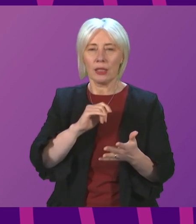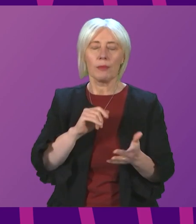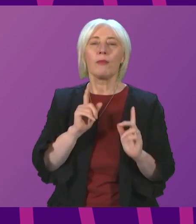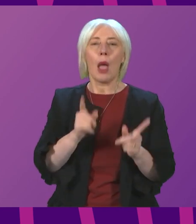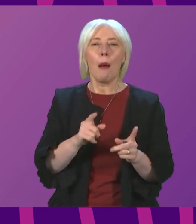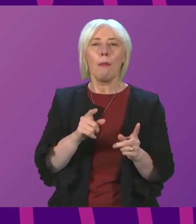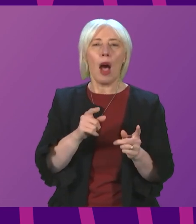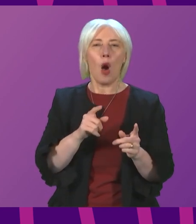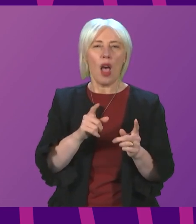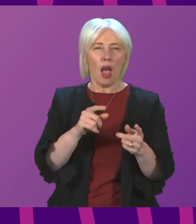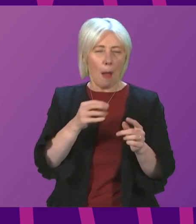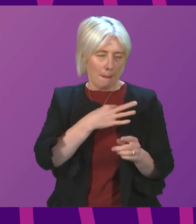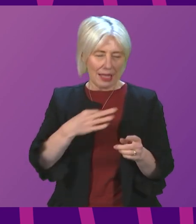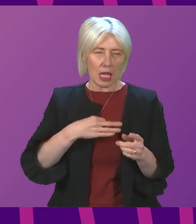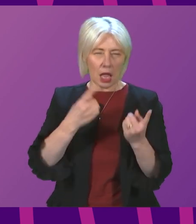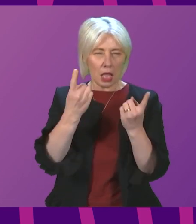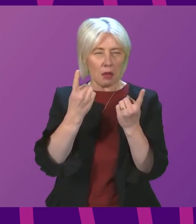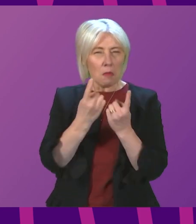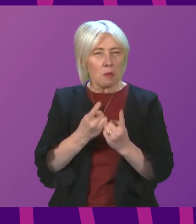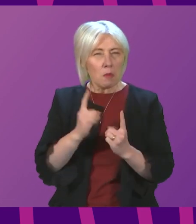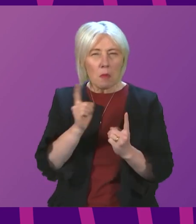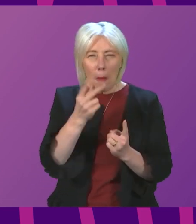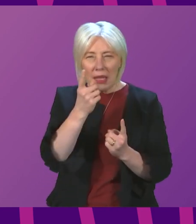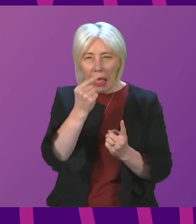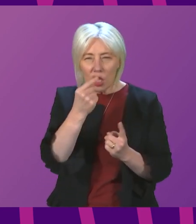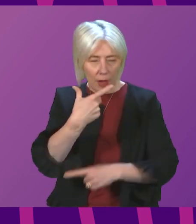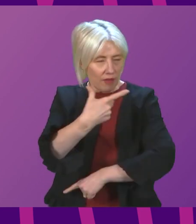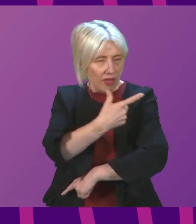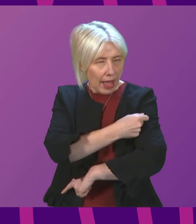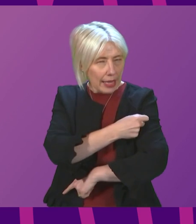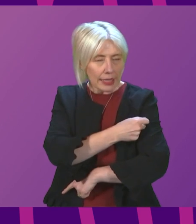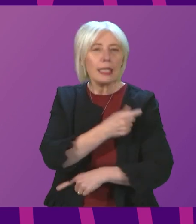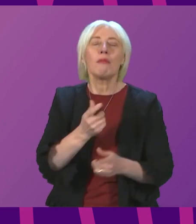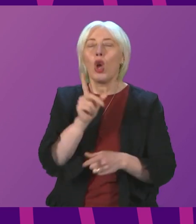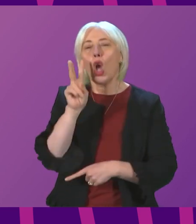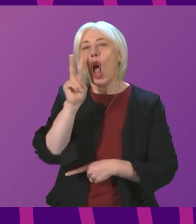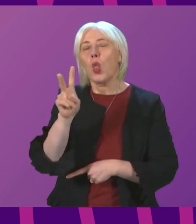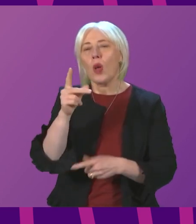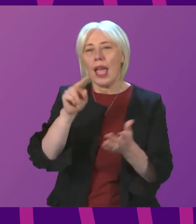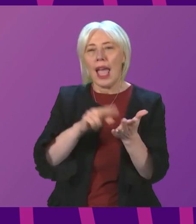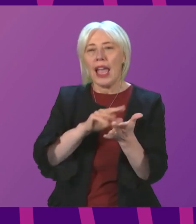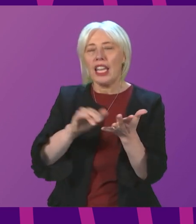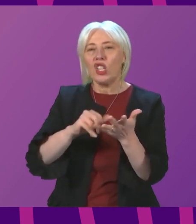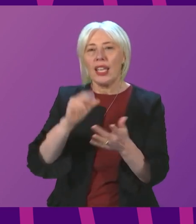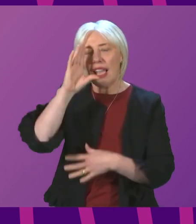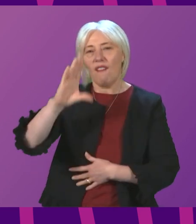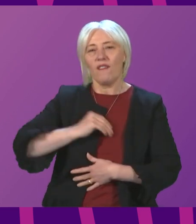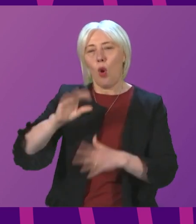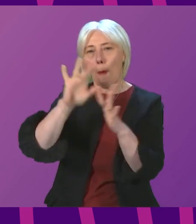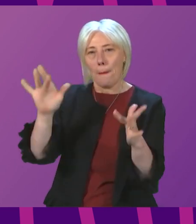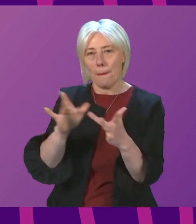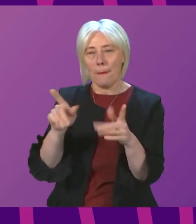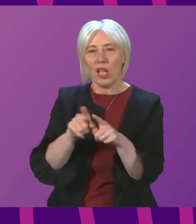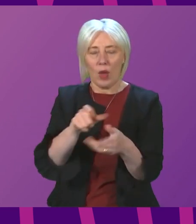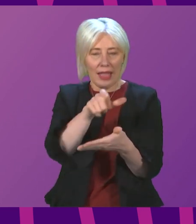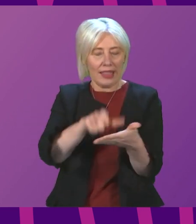The types of medical conditions that make children eligible for the vaccine are set out at NHS Inform and a leaflet will be made available